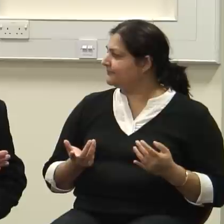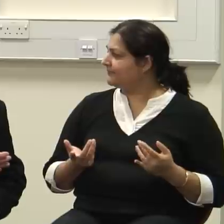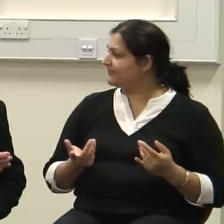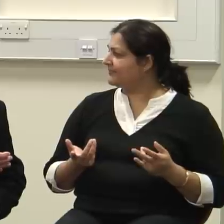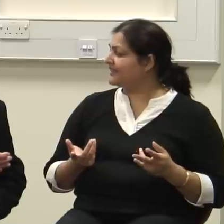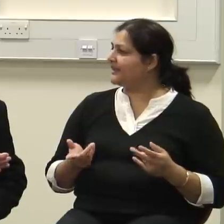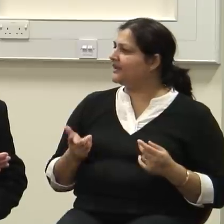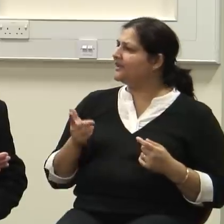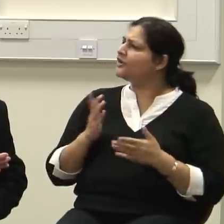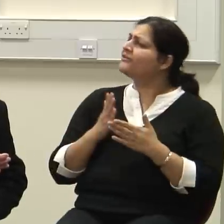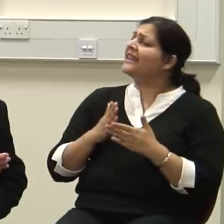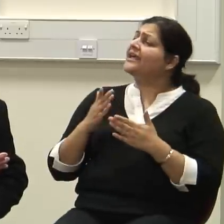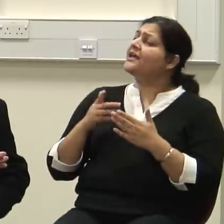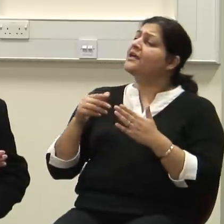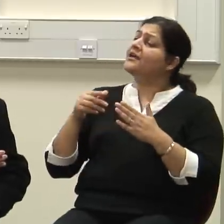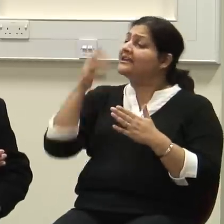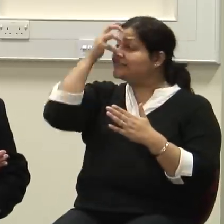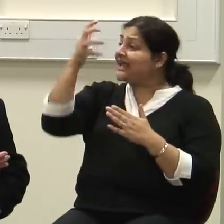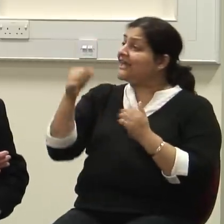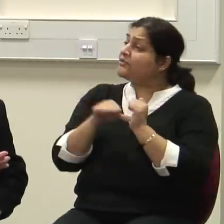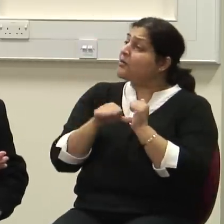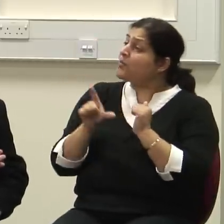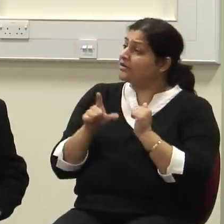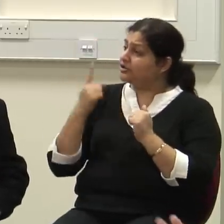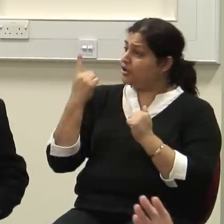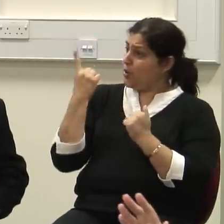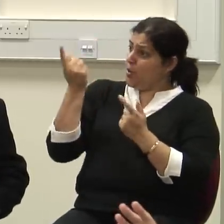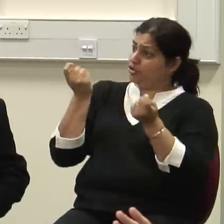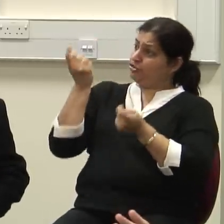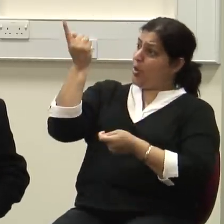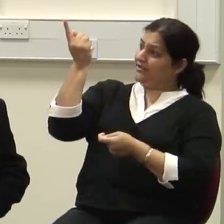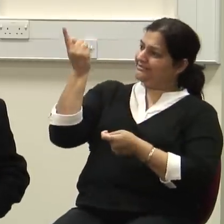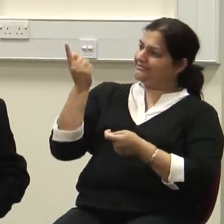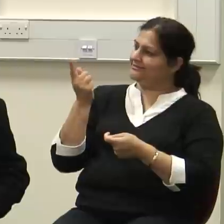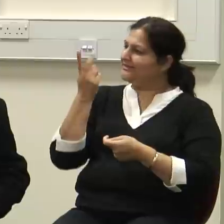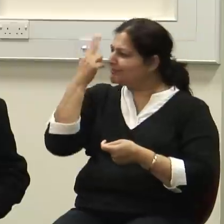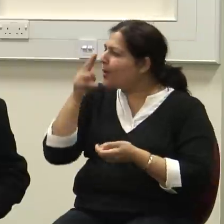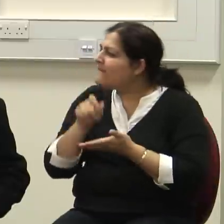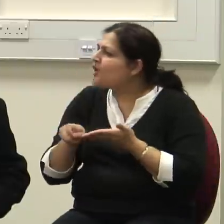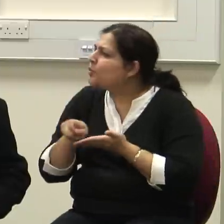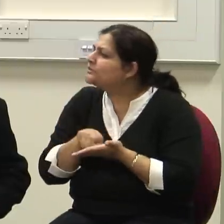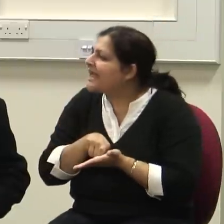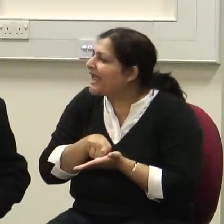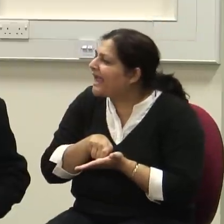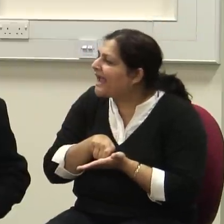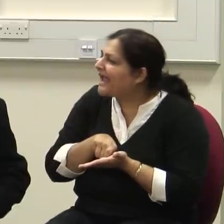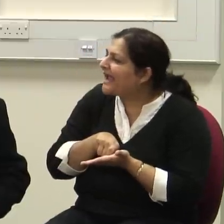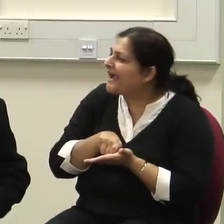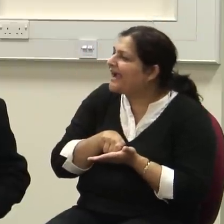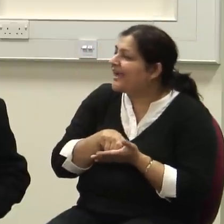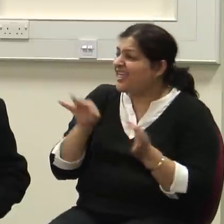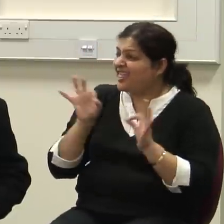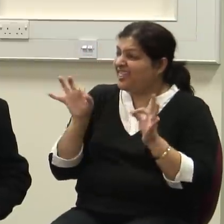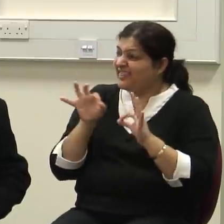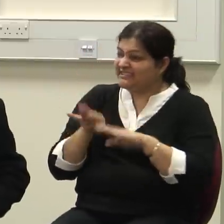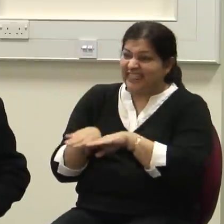who gets the control of it? And that's called voting. And that's certainly not, nothing equal, nothing particularly democratic about